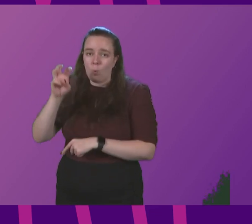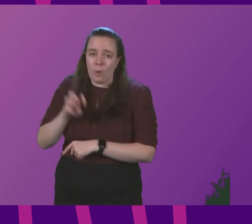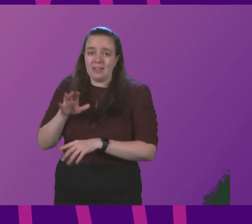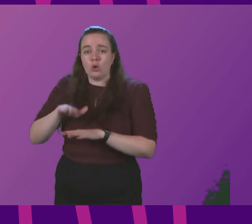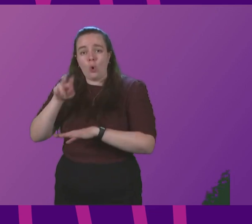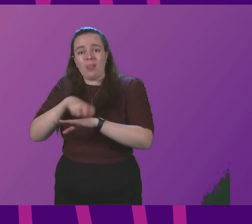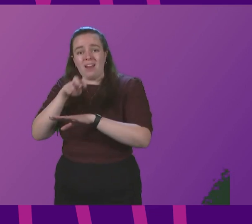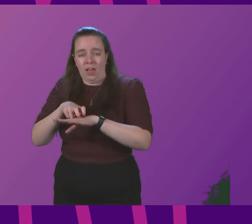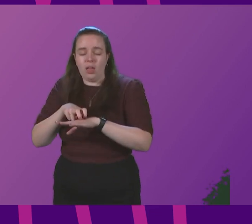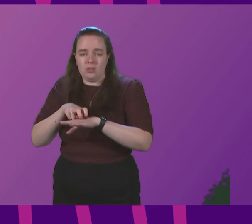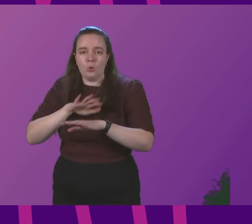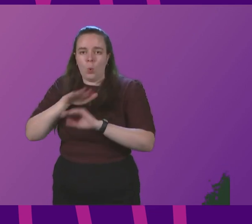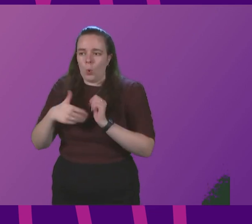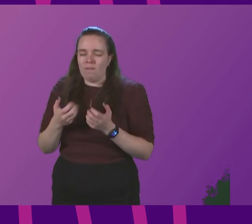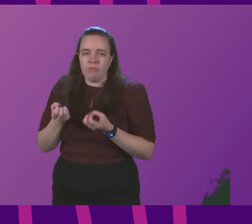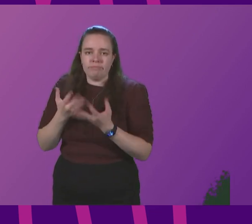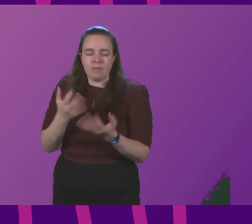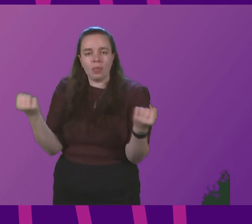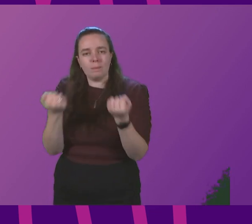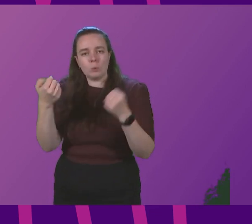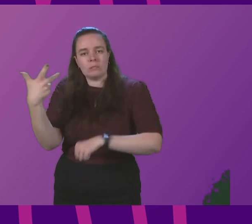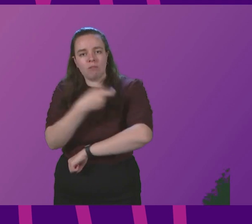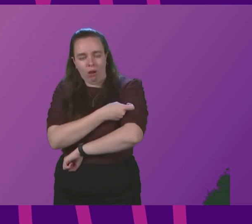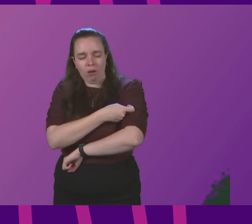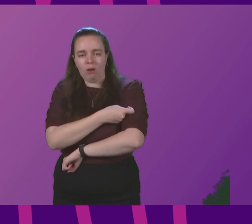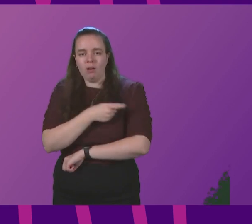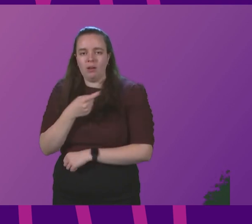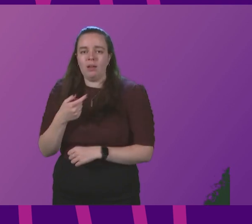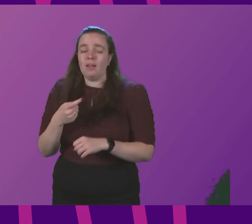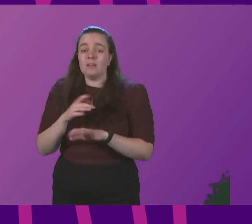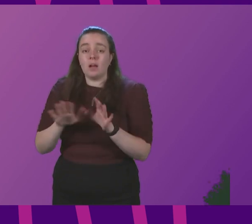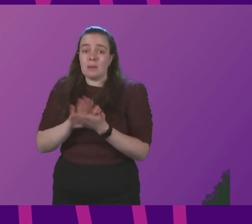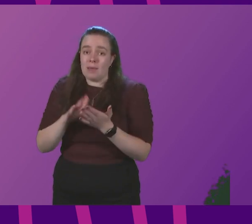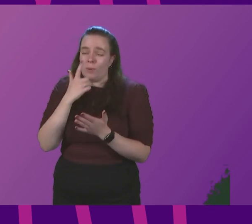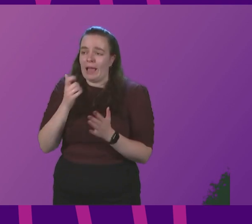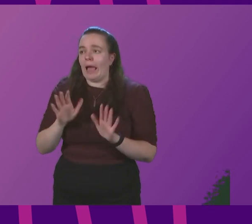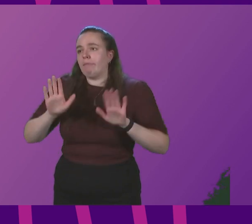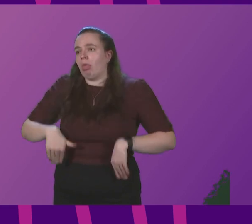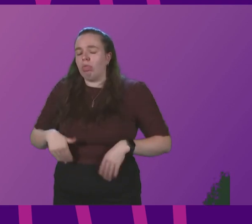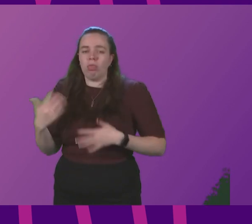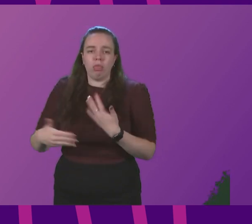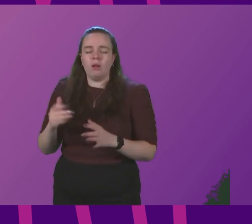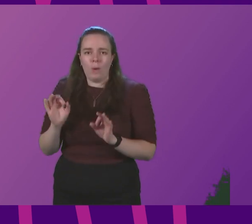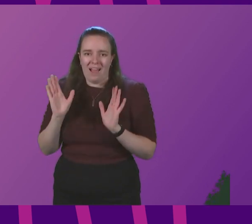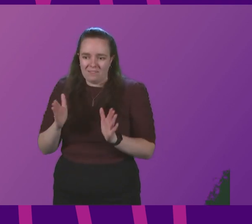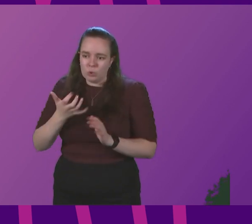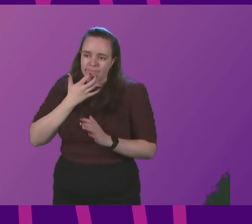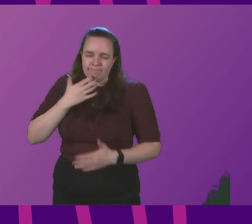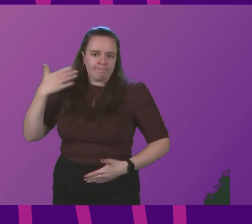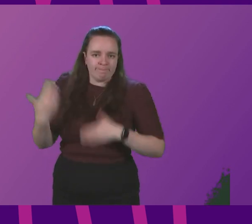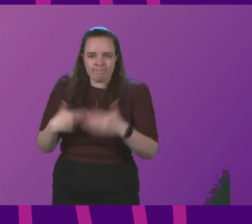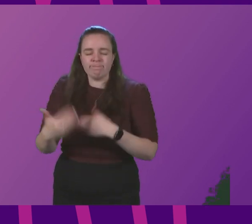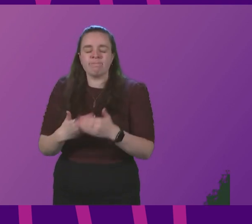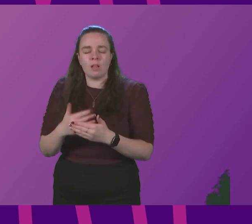Ireland in terms of the delivery of boosters. That does not mean we can let up. We have got to keep pushing ahead with that. But that